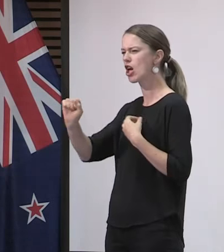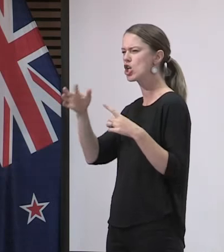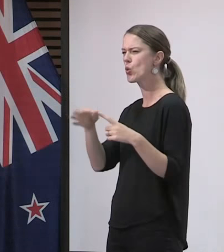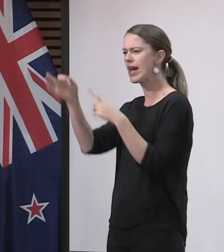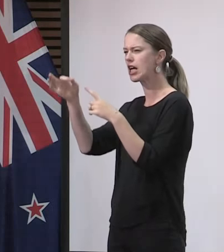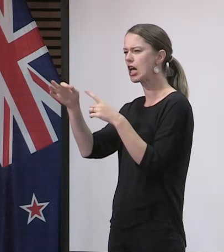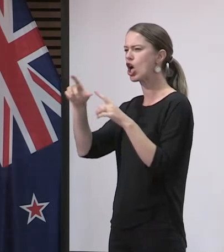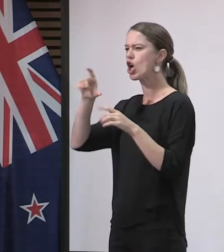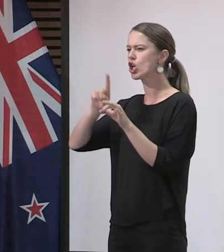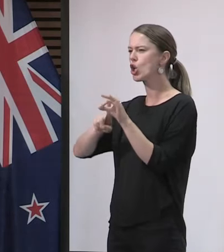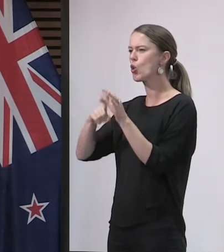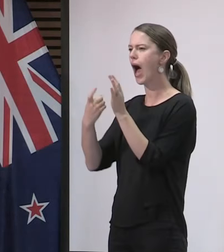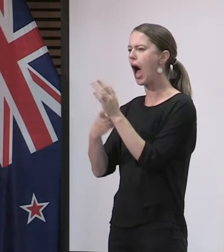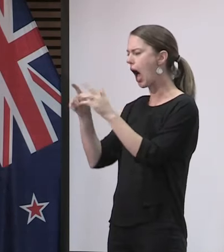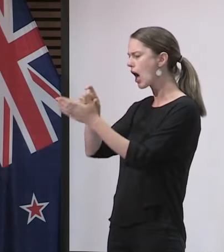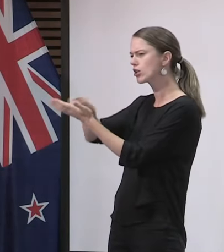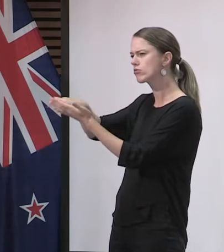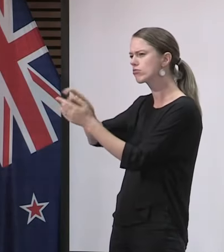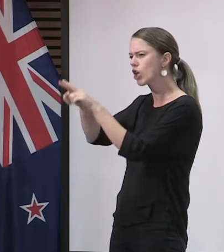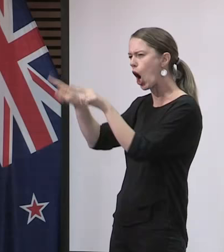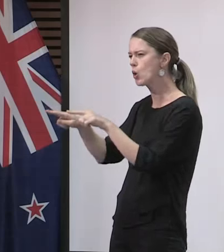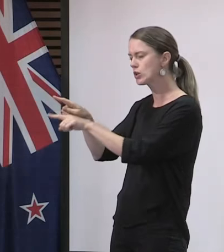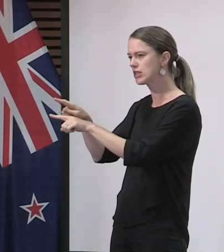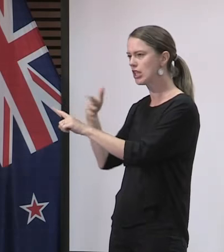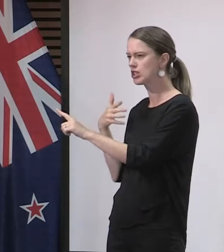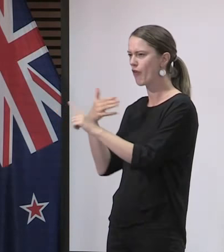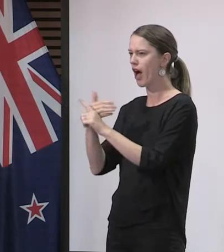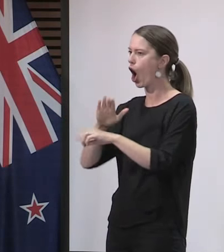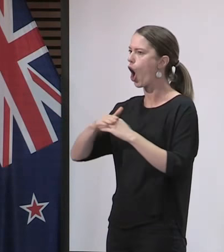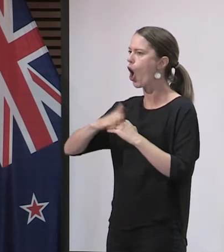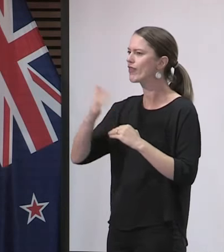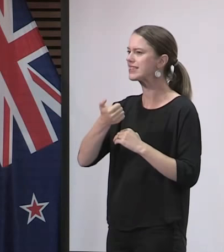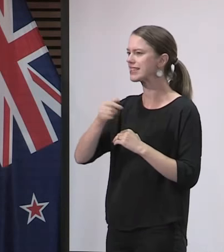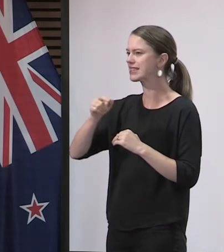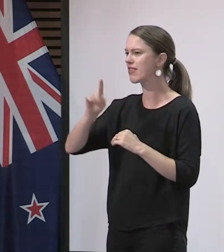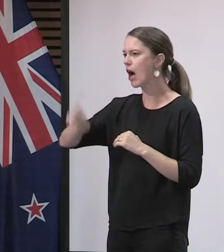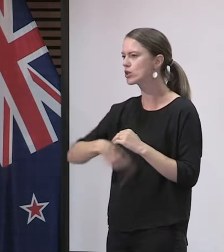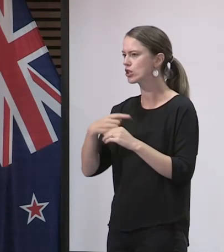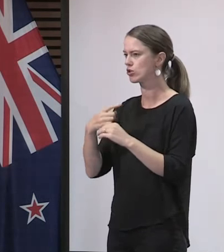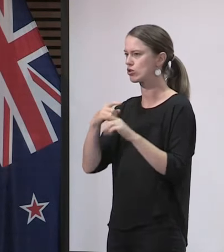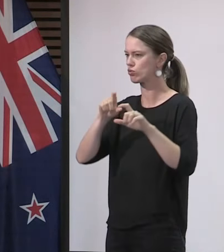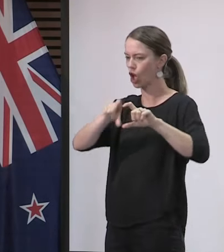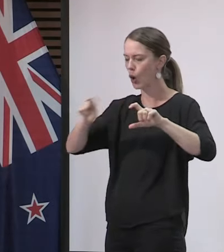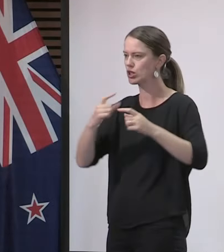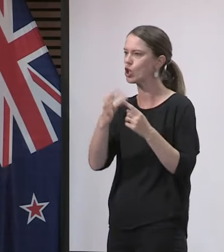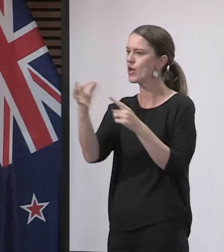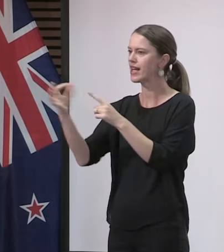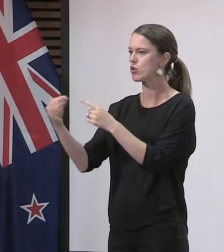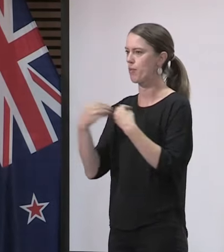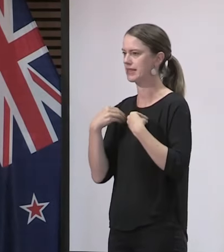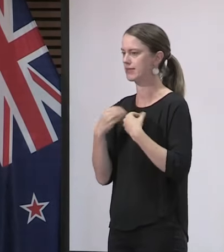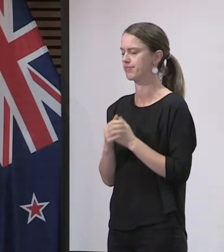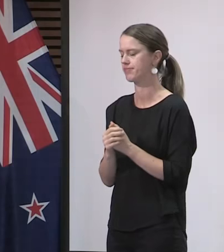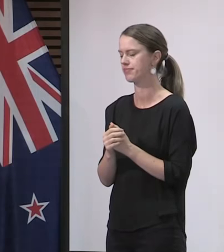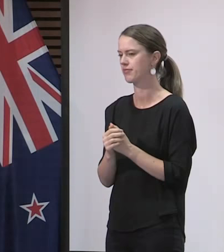to date 6,500 QR codes have been generated by businesses. I understand yesterday some people with some phone models